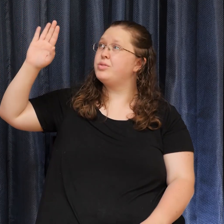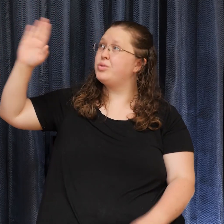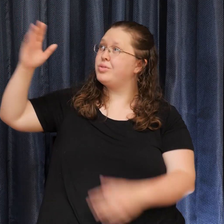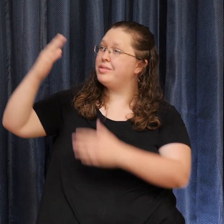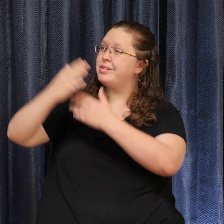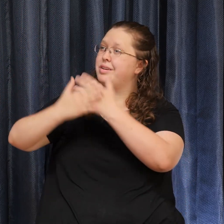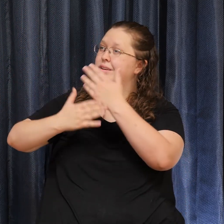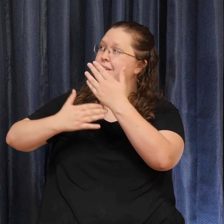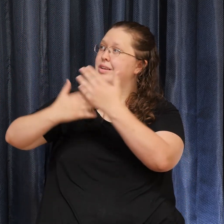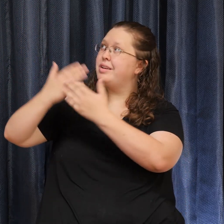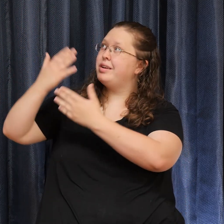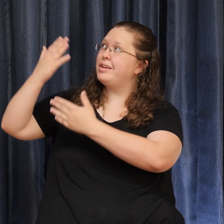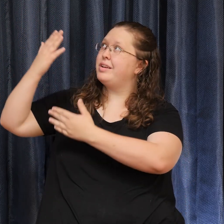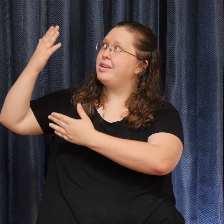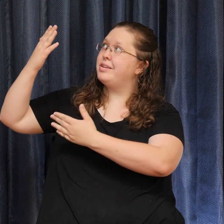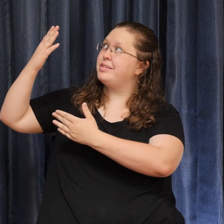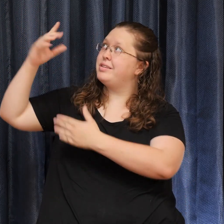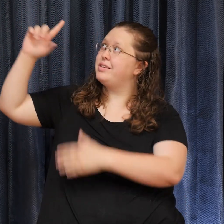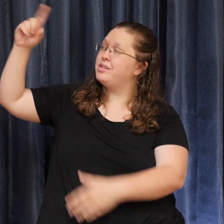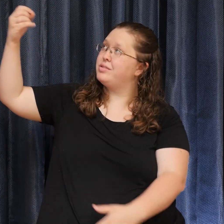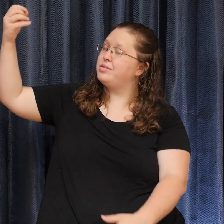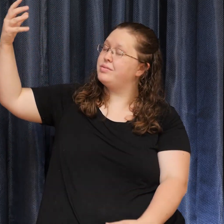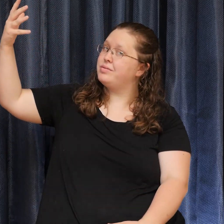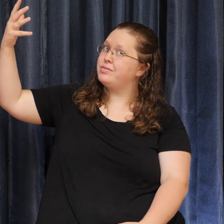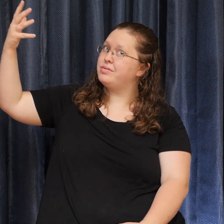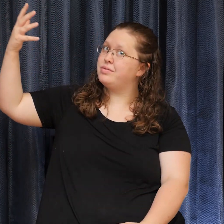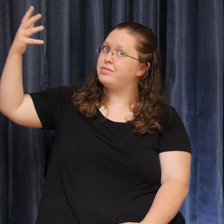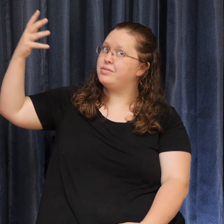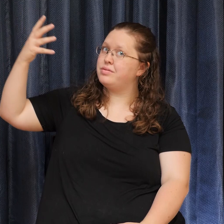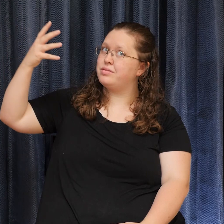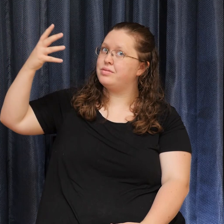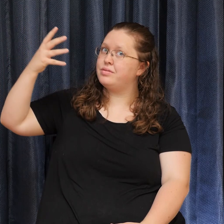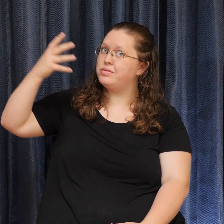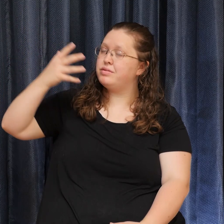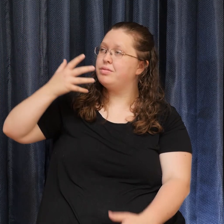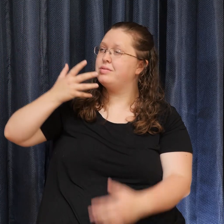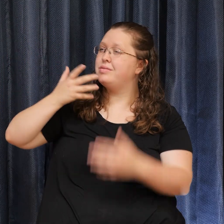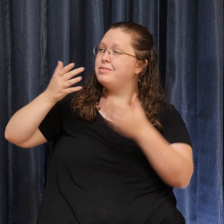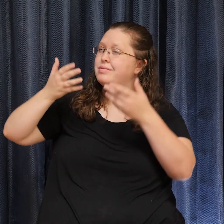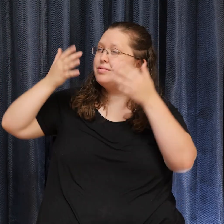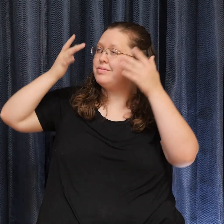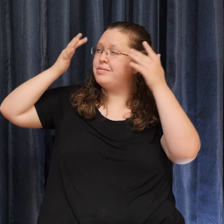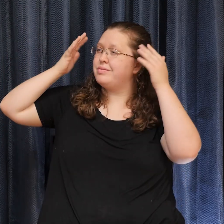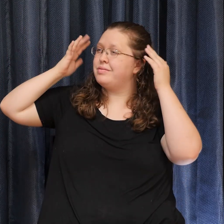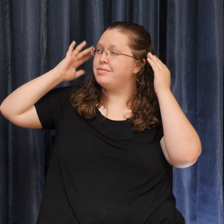hand, fall on us.